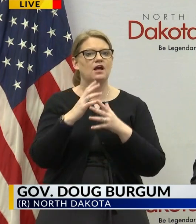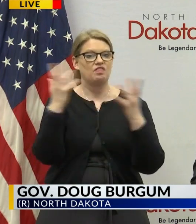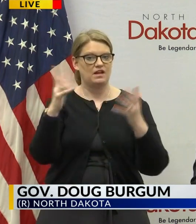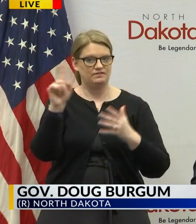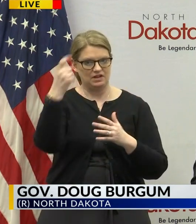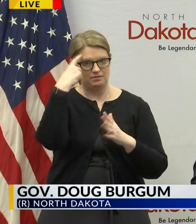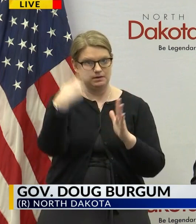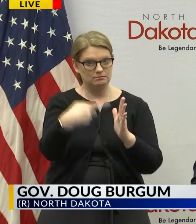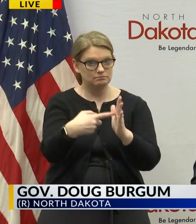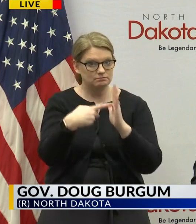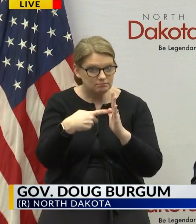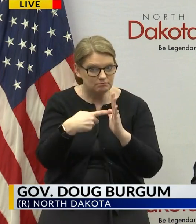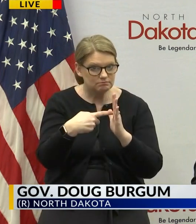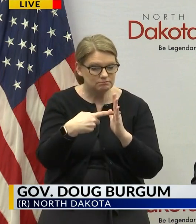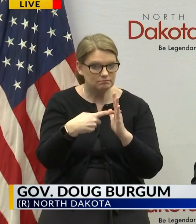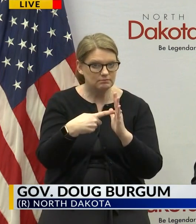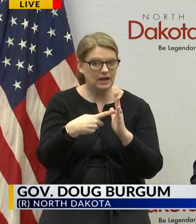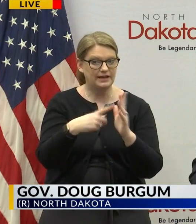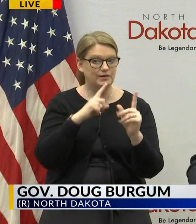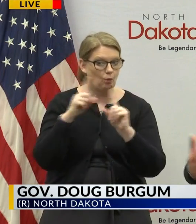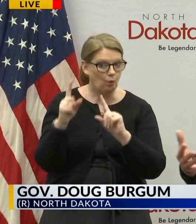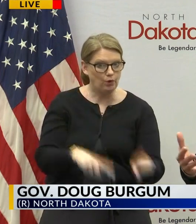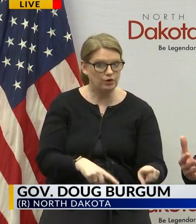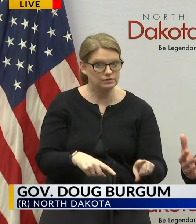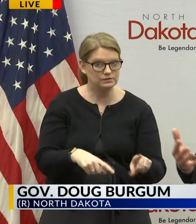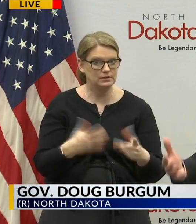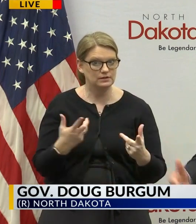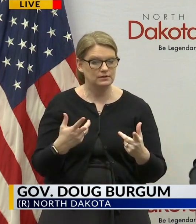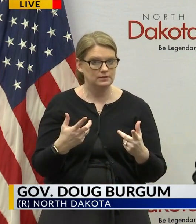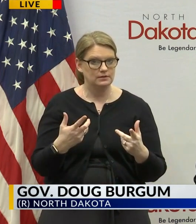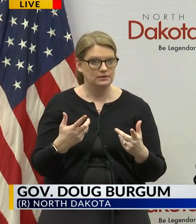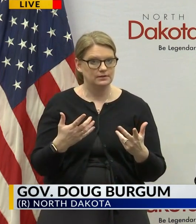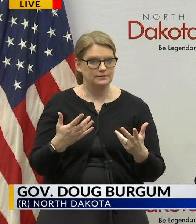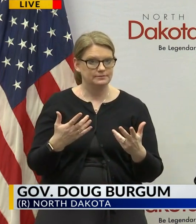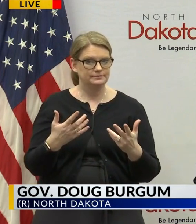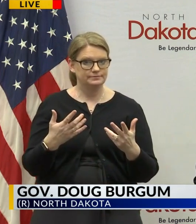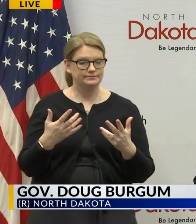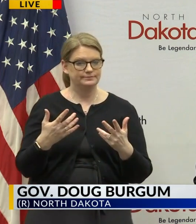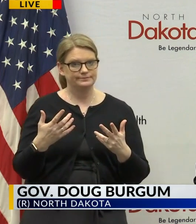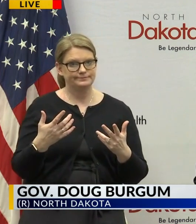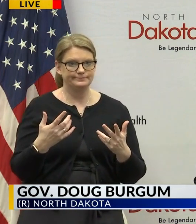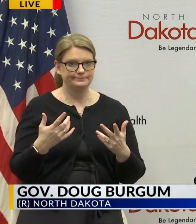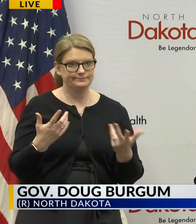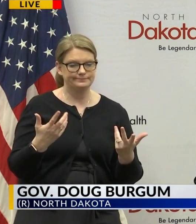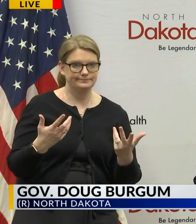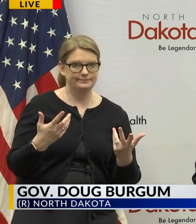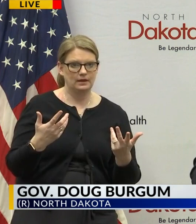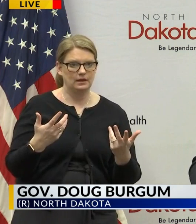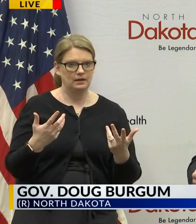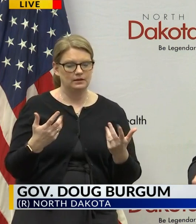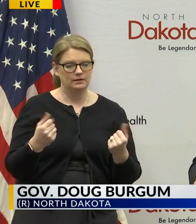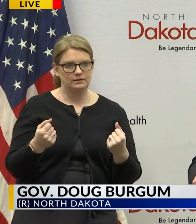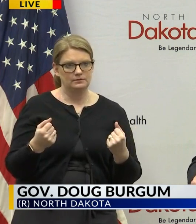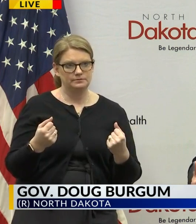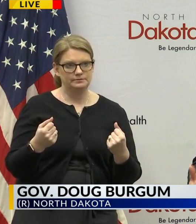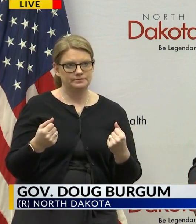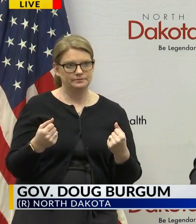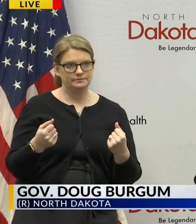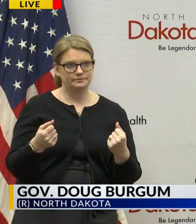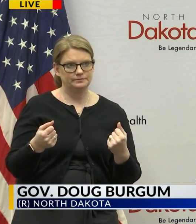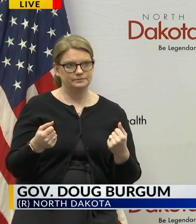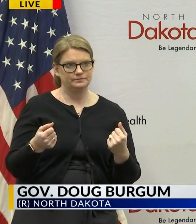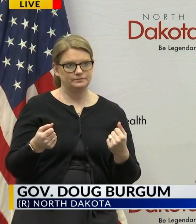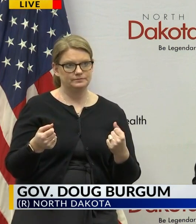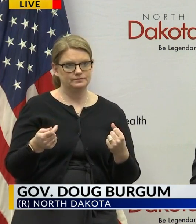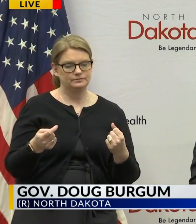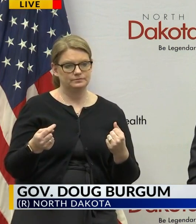it's in reverse perhaps to what i'll call uh the what we're asking for and have